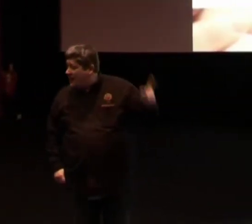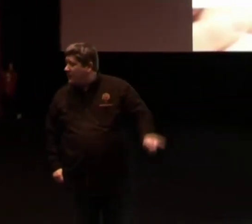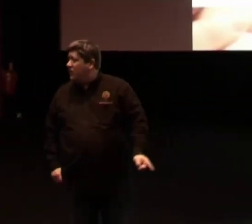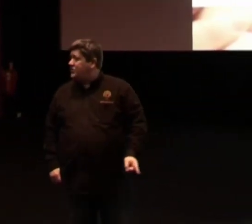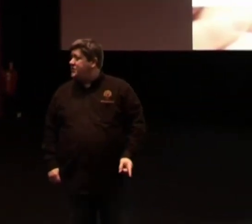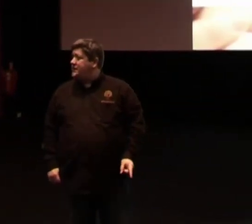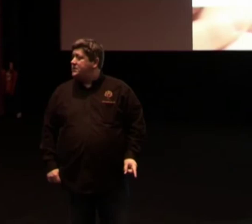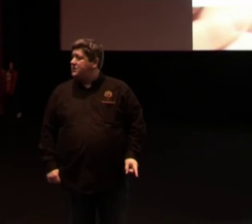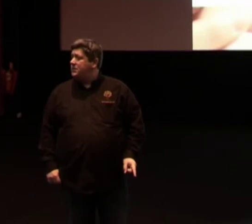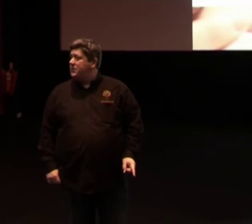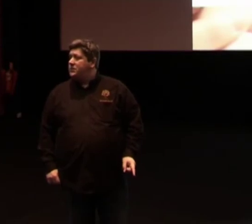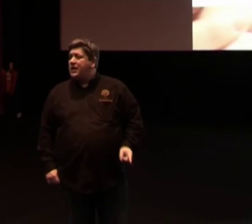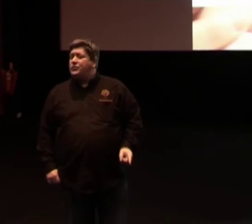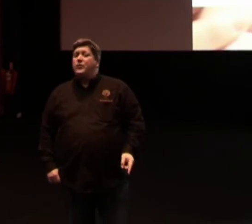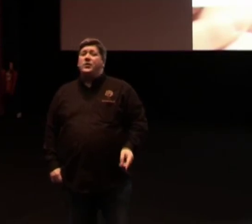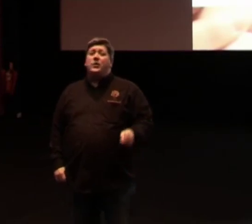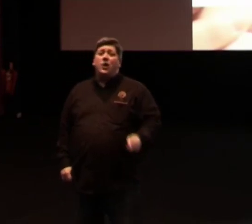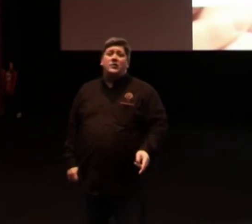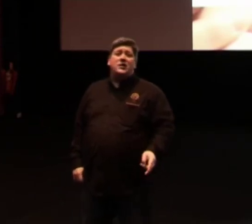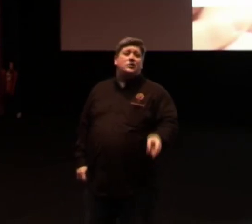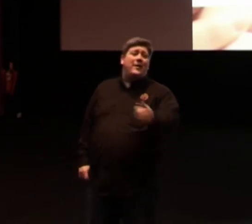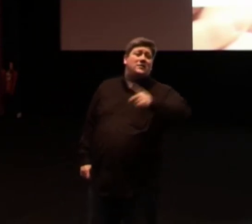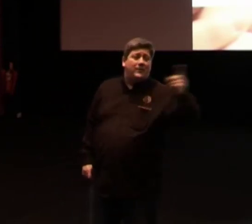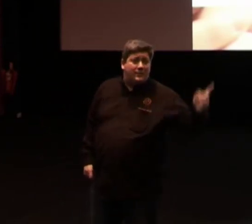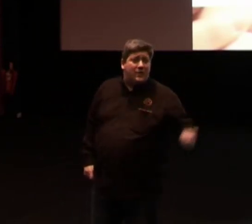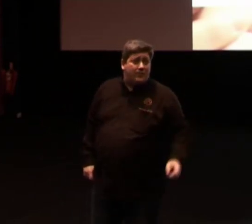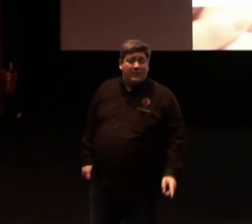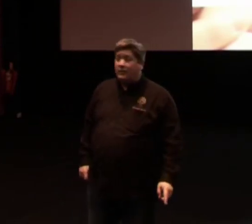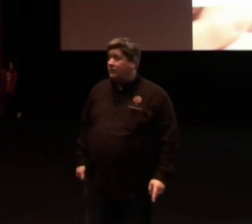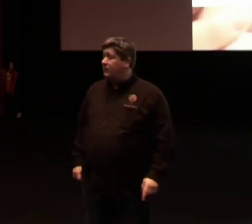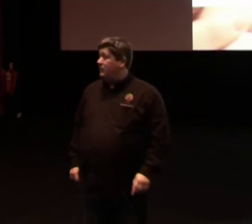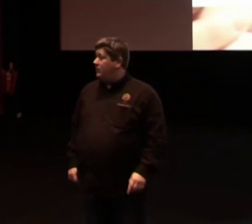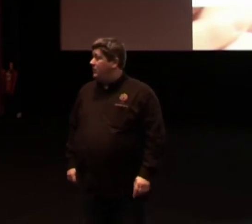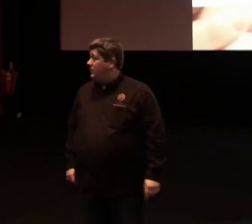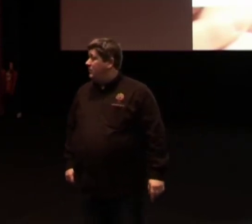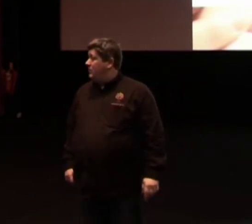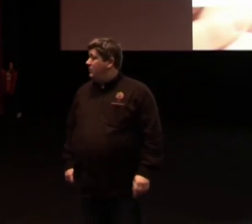Bible and find out what God says. Step two. You know what God says. Stop asking anyone else their opinion.